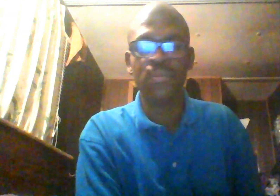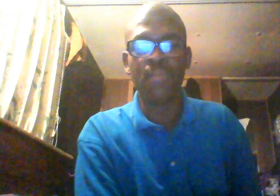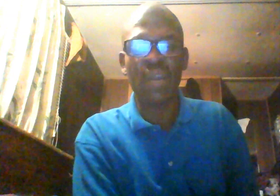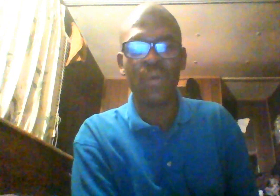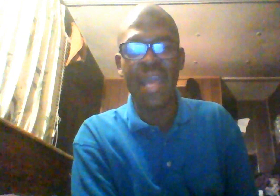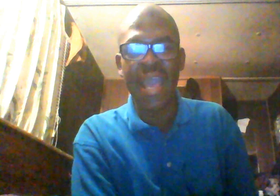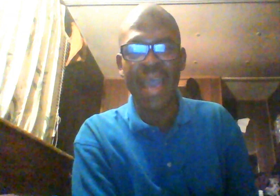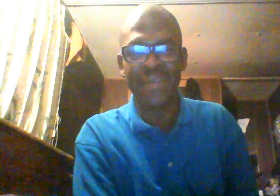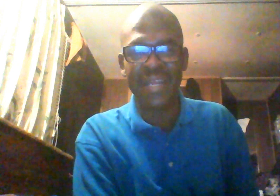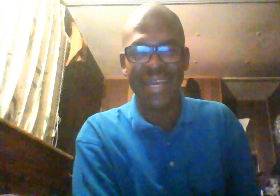Michael wasn't having it.